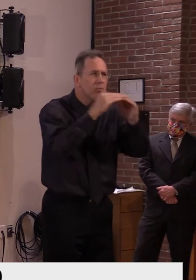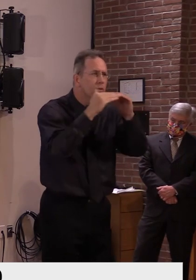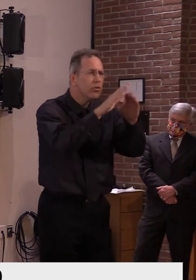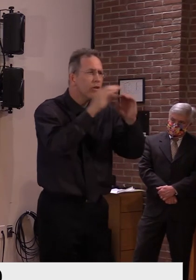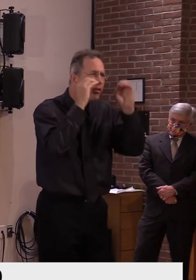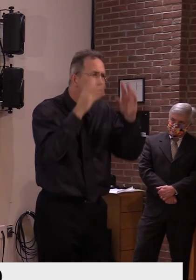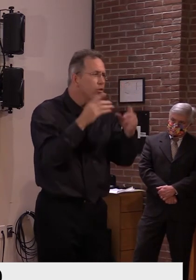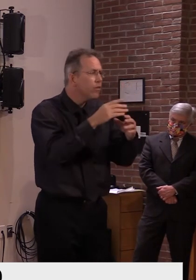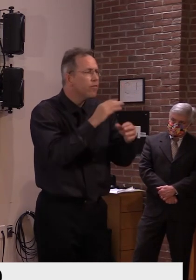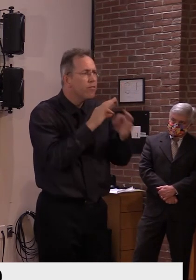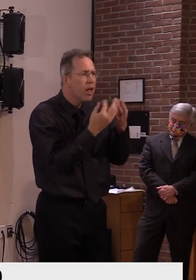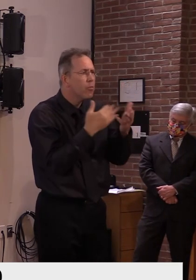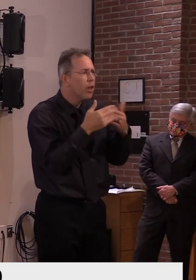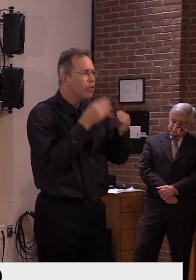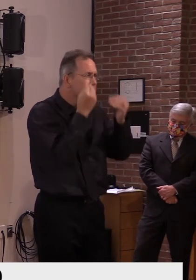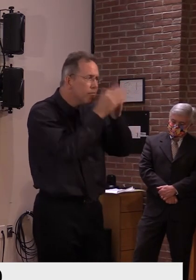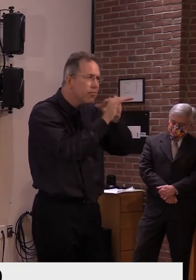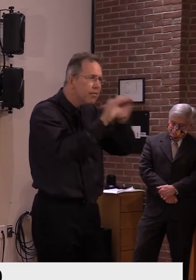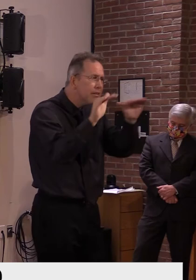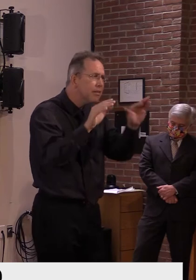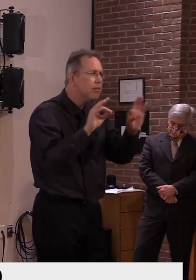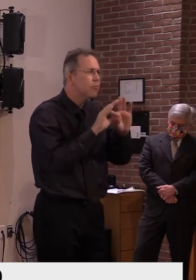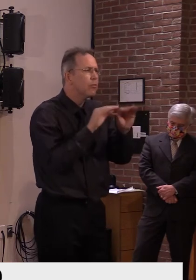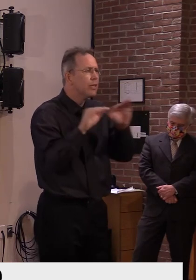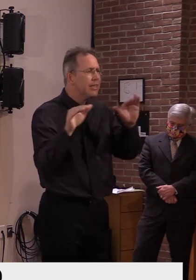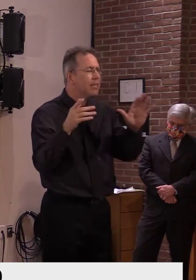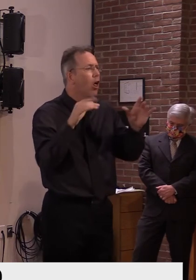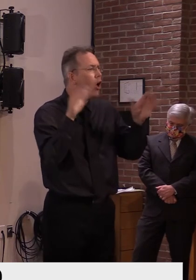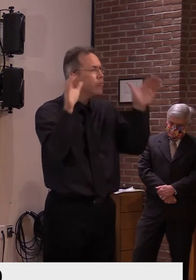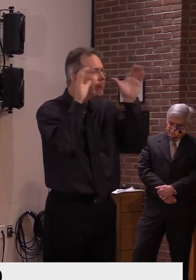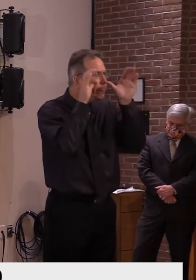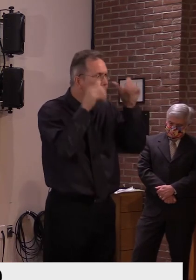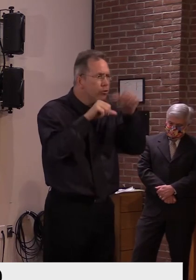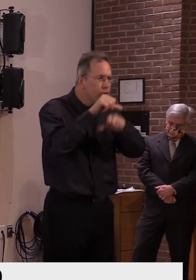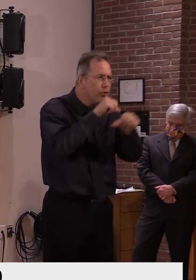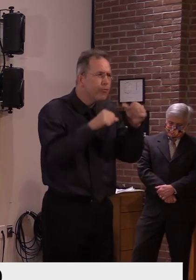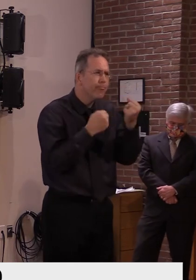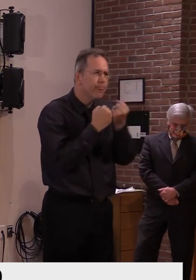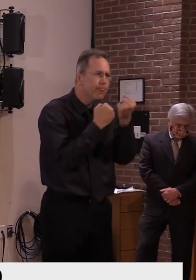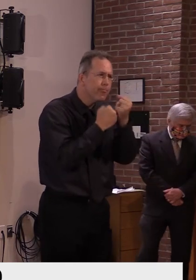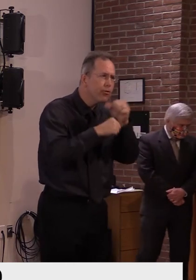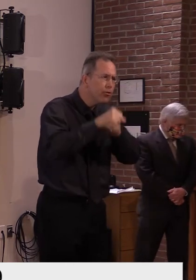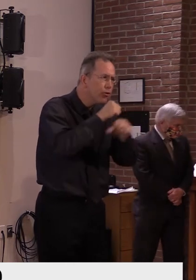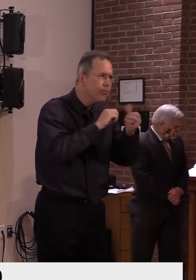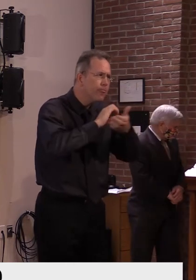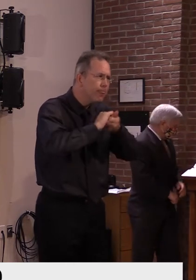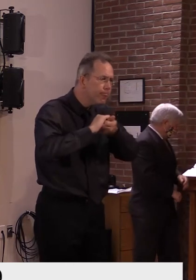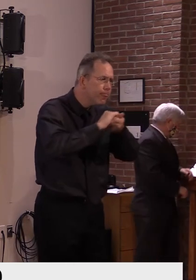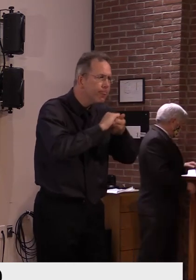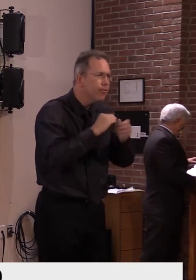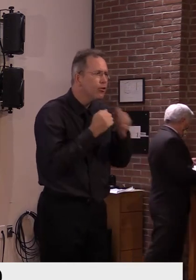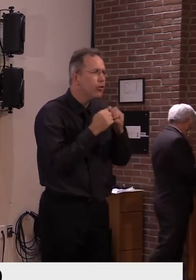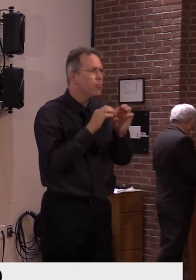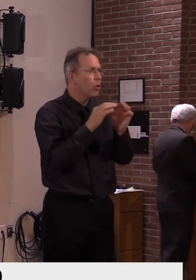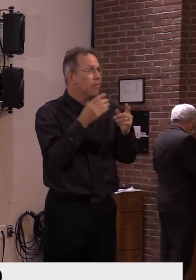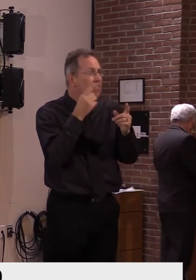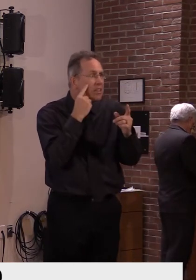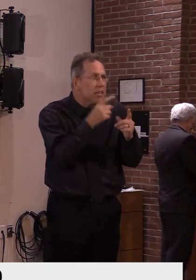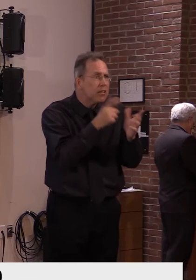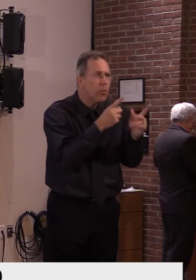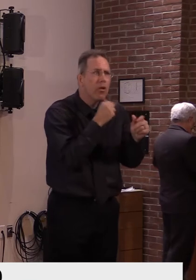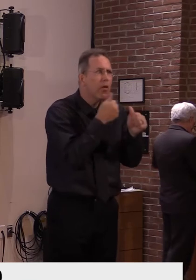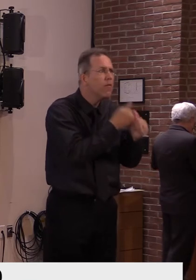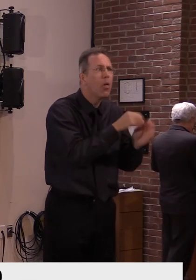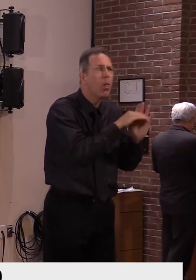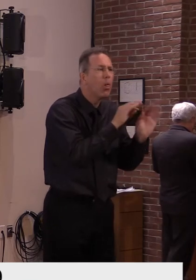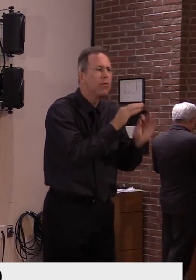if we continue to show that there's problem areas that are starting to, uh, migrate into Vermont, um, that's